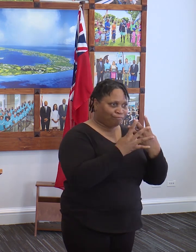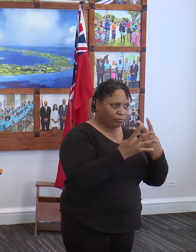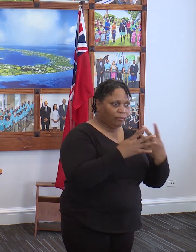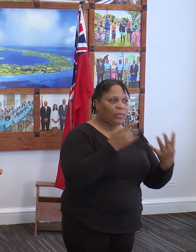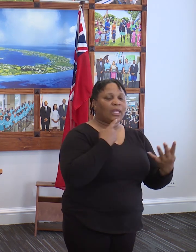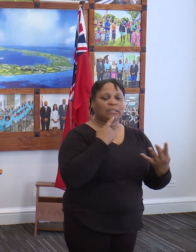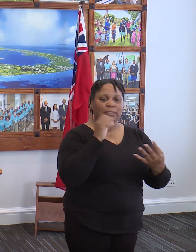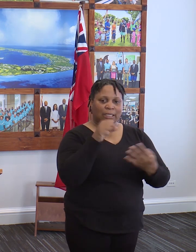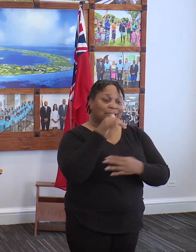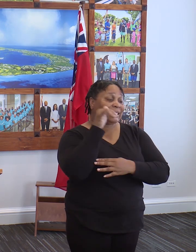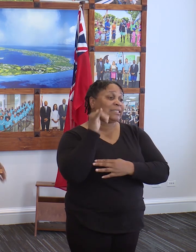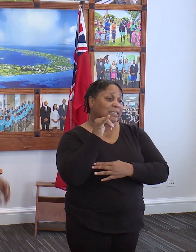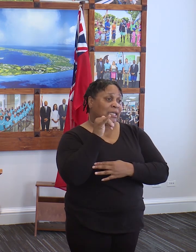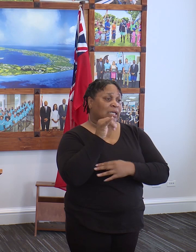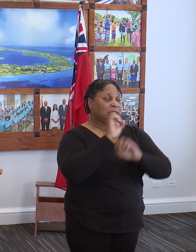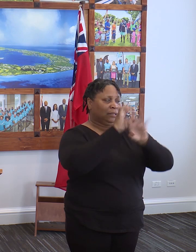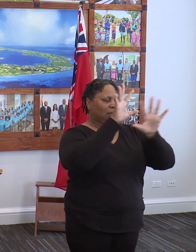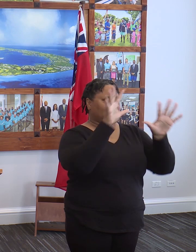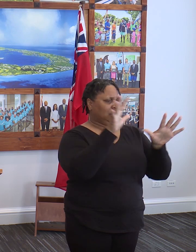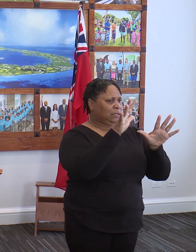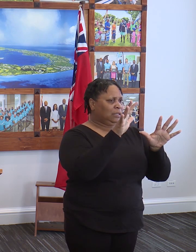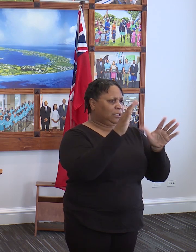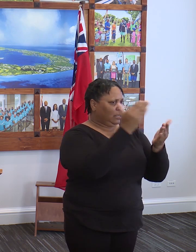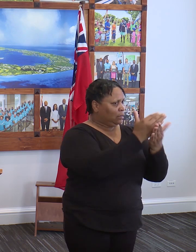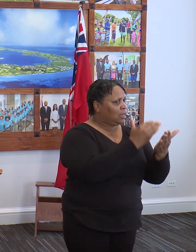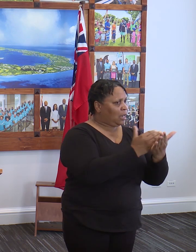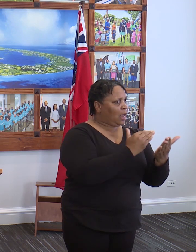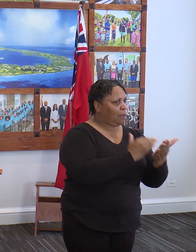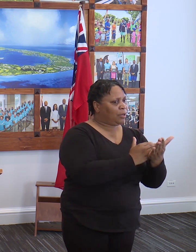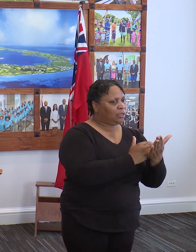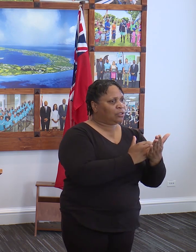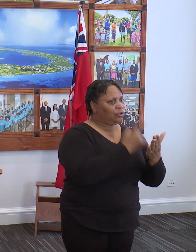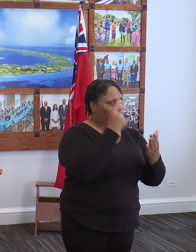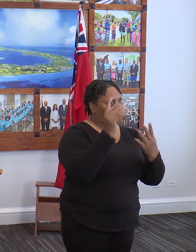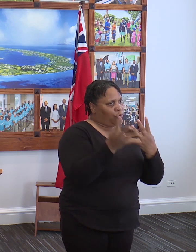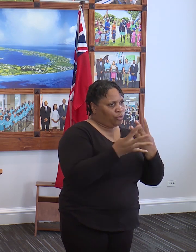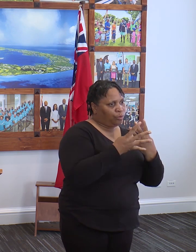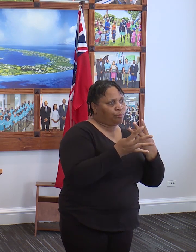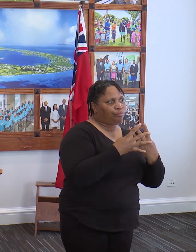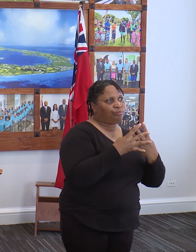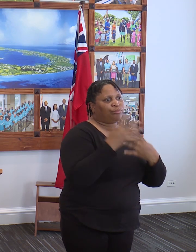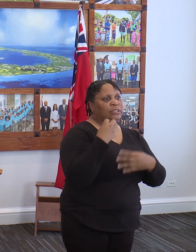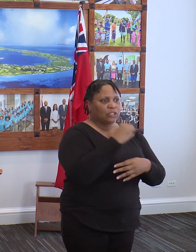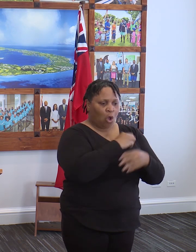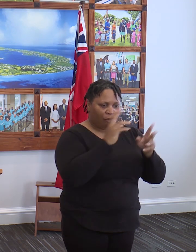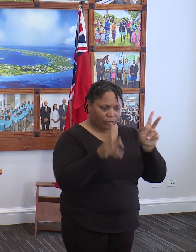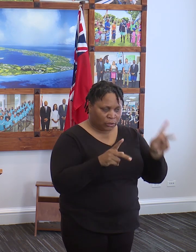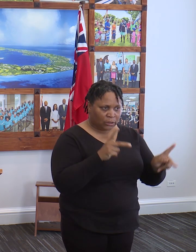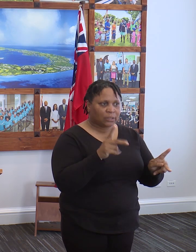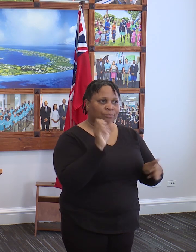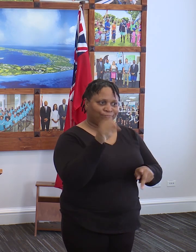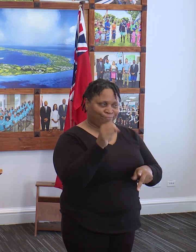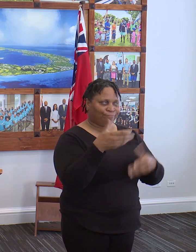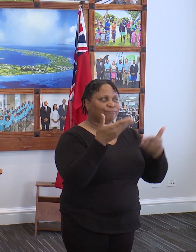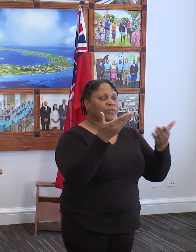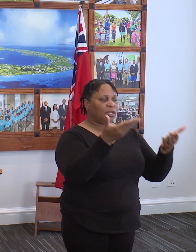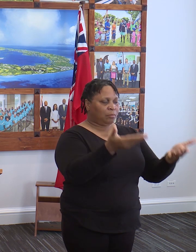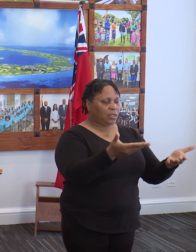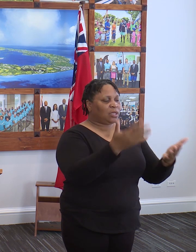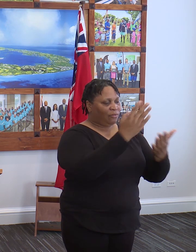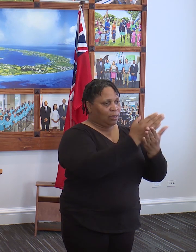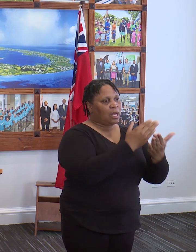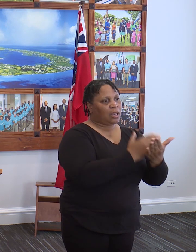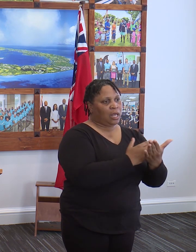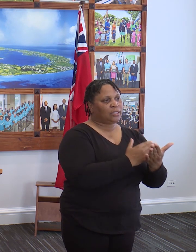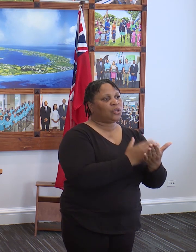guidelines for corrections officers. They, too, have been given some guidelines. We believe that,